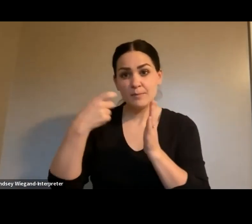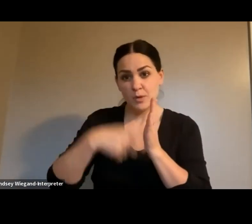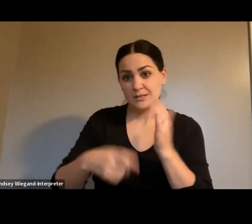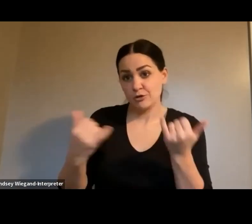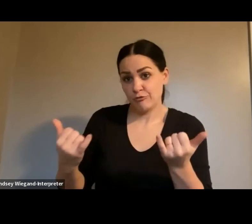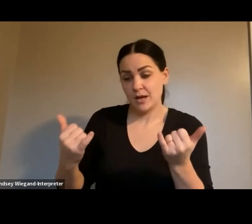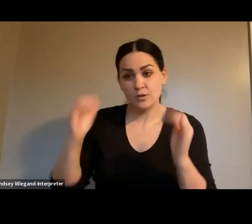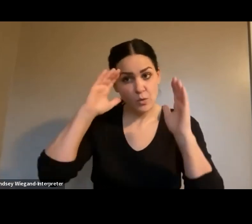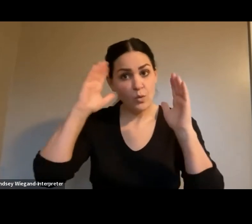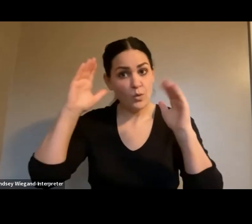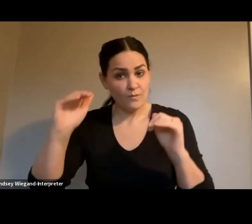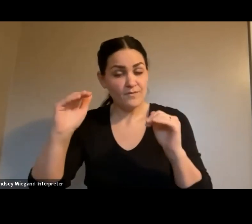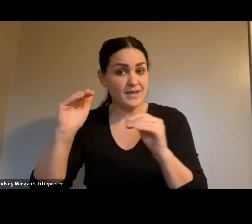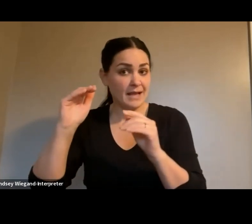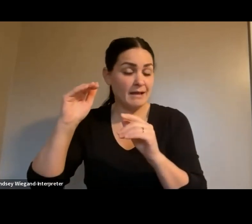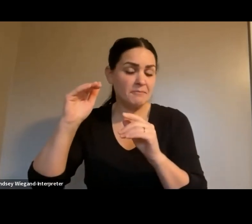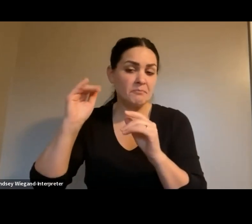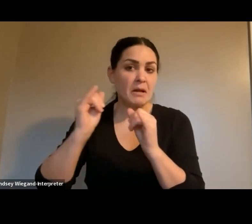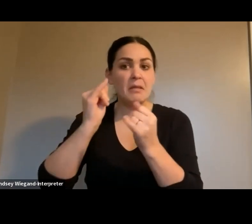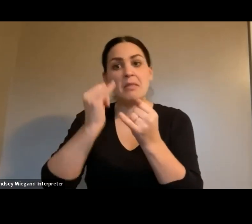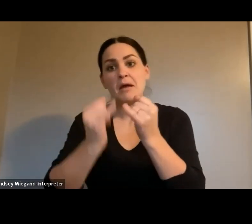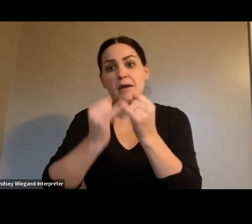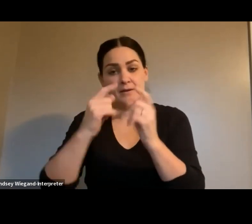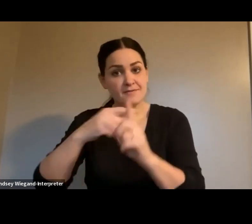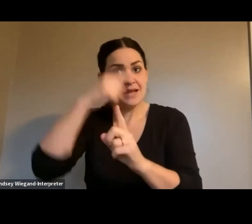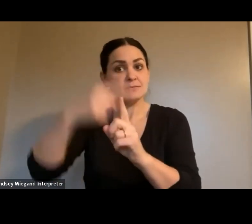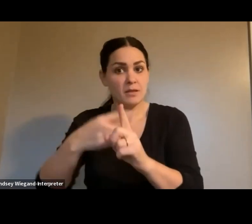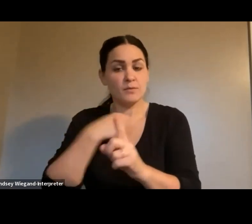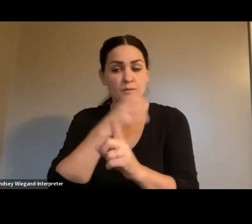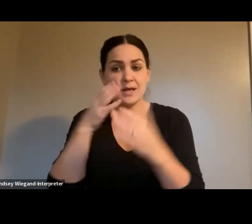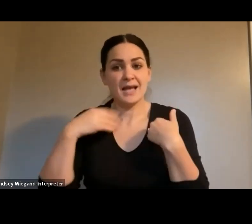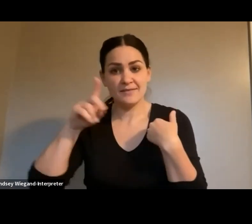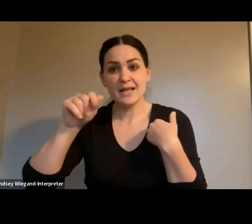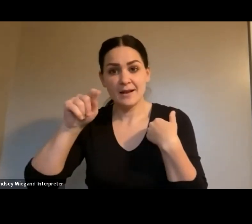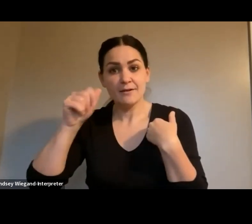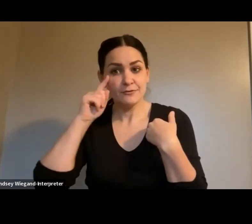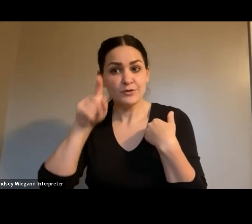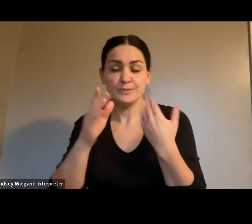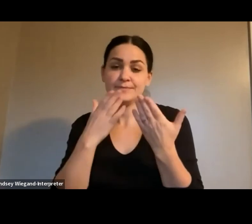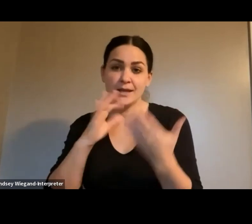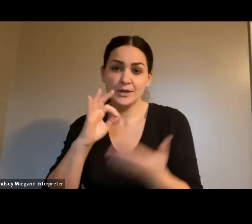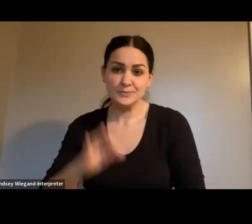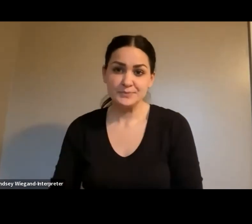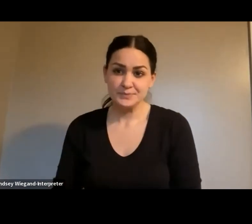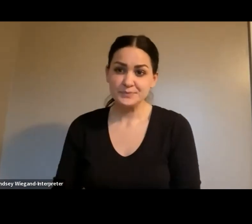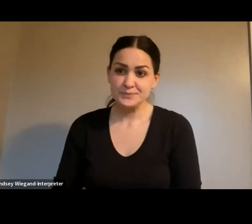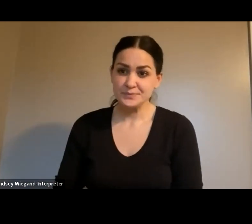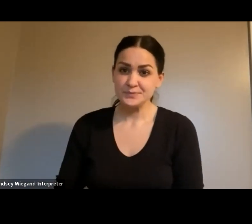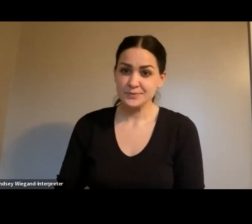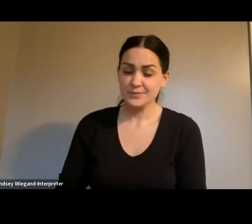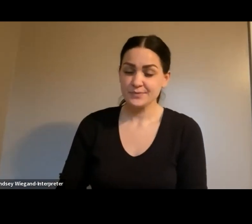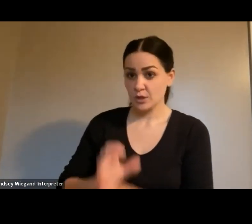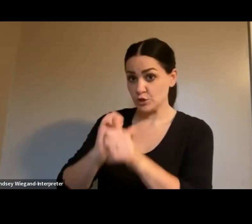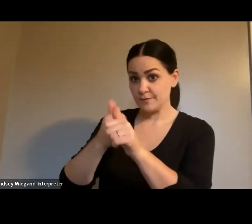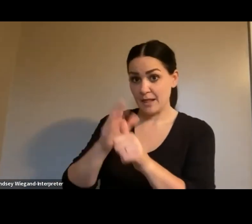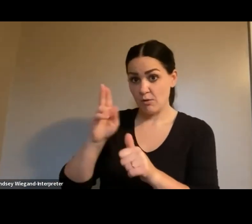paused. So, yeah. by end of next month, we will have some data for you available. Thank you. And to follow up